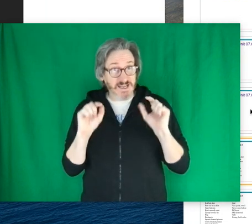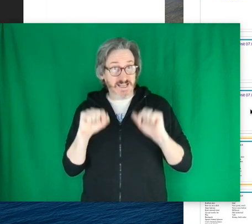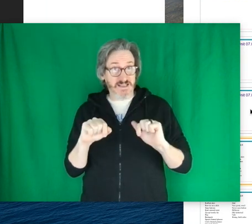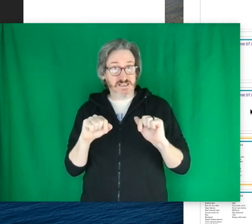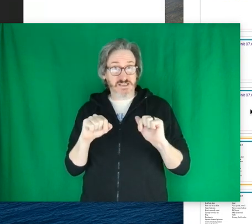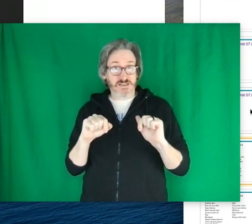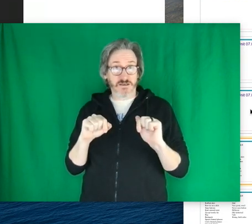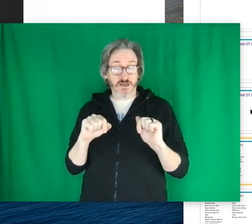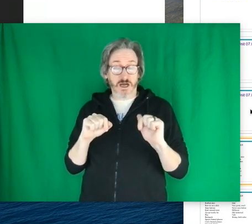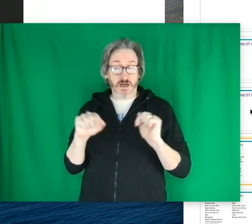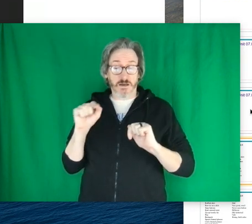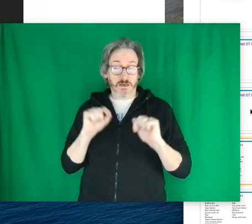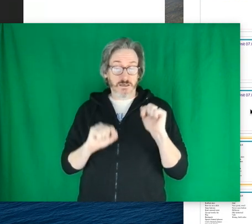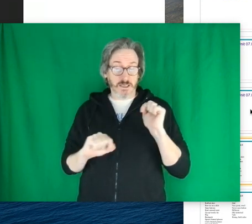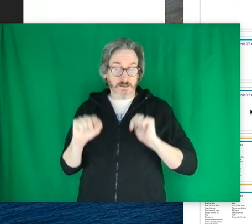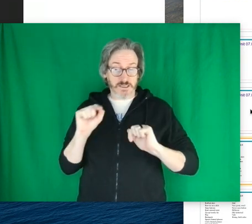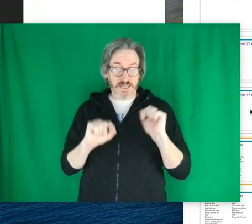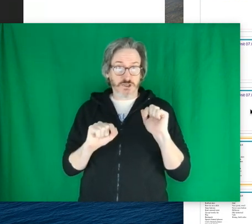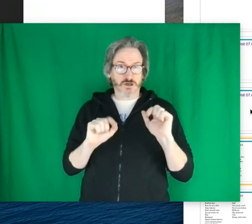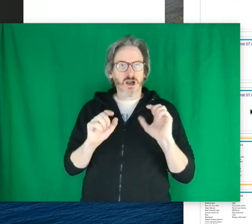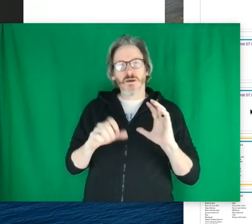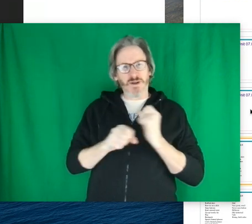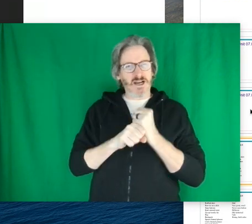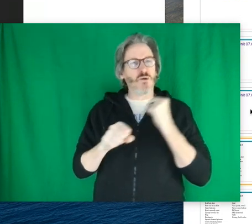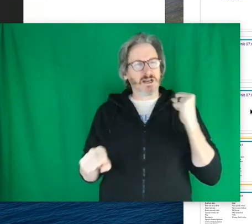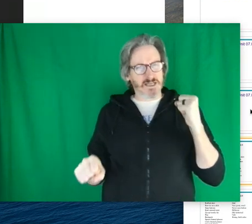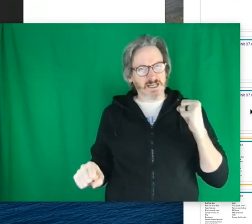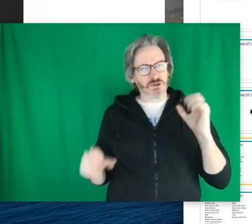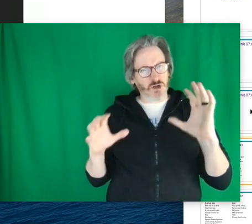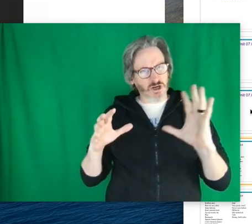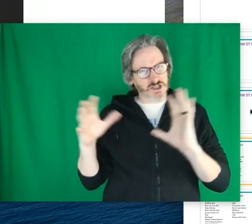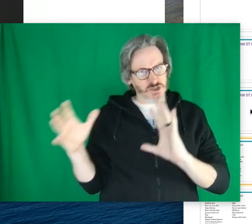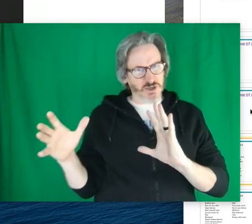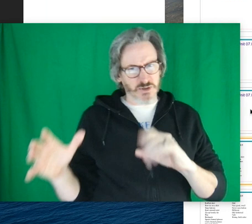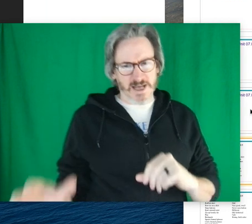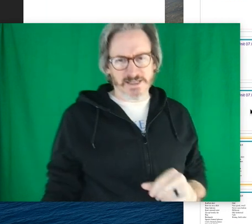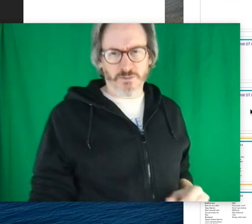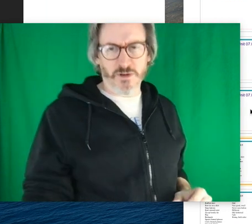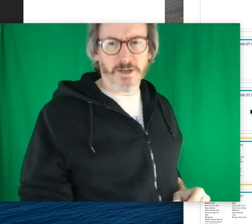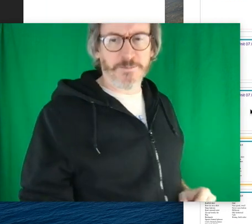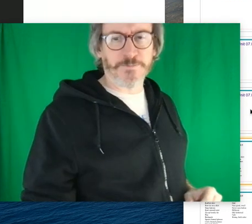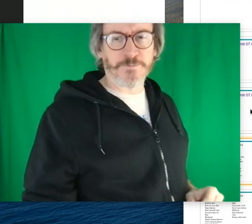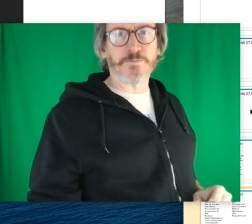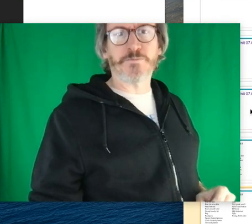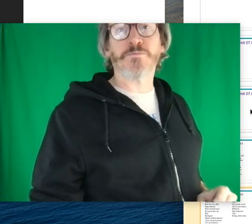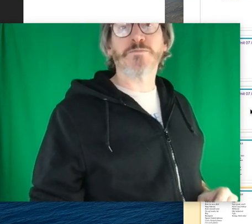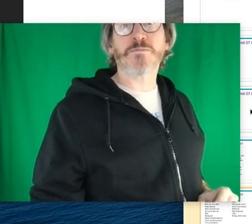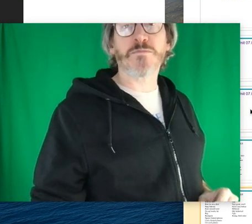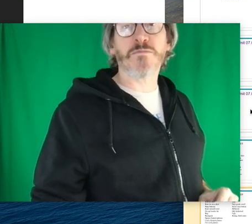a bit of it in this in this lecture, but I don't want it to take too long because you can do that separately.